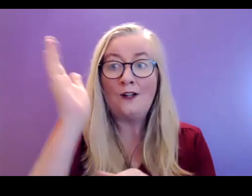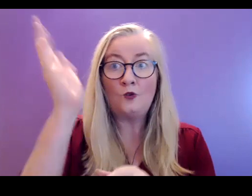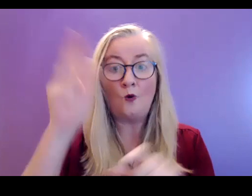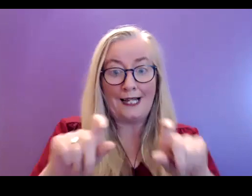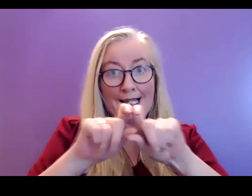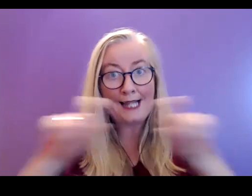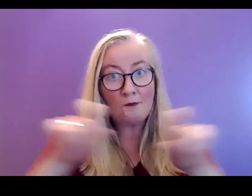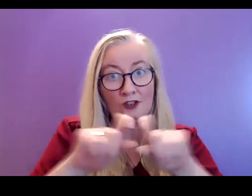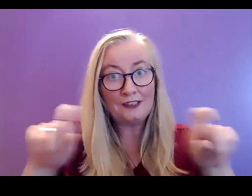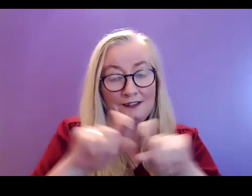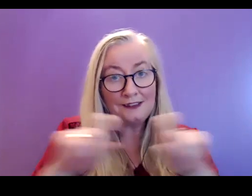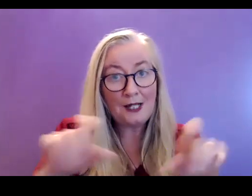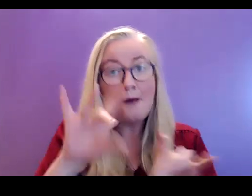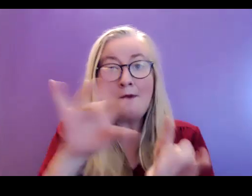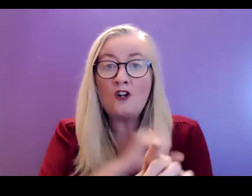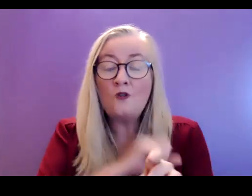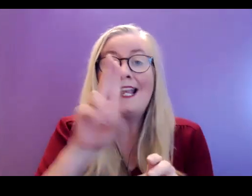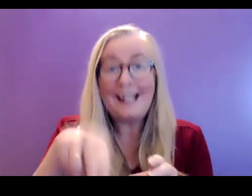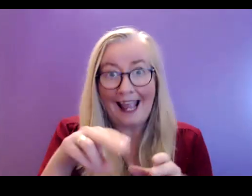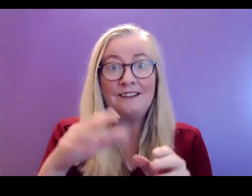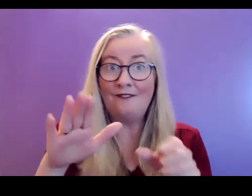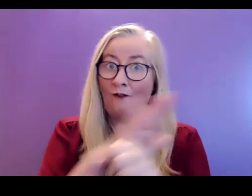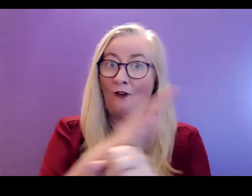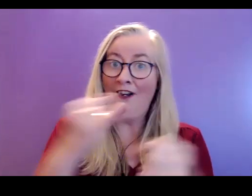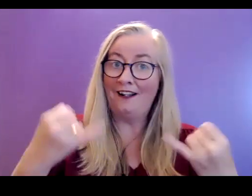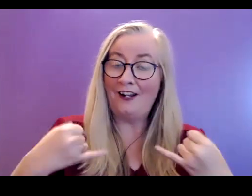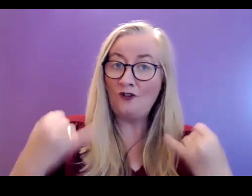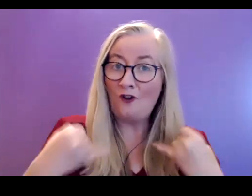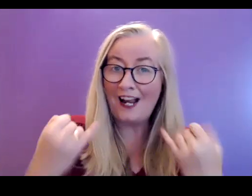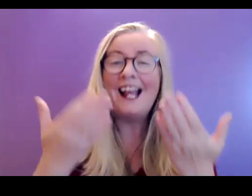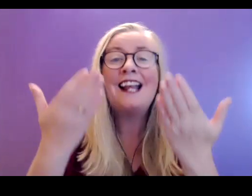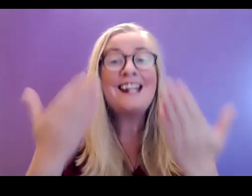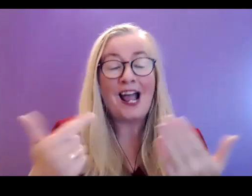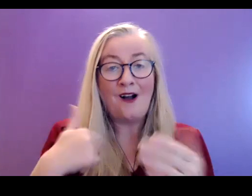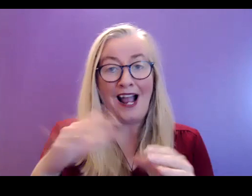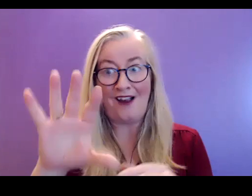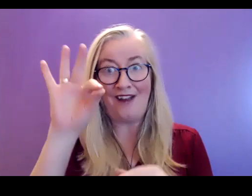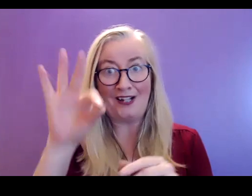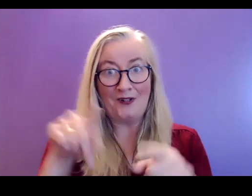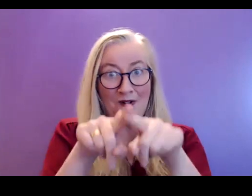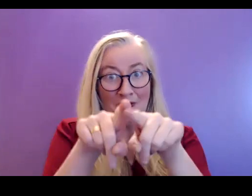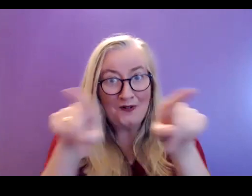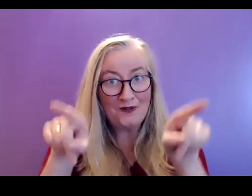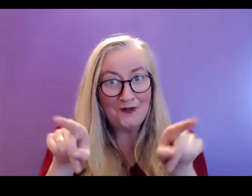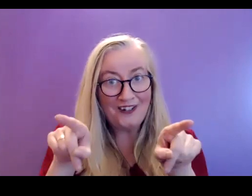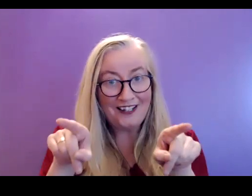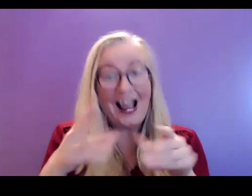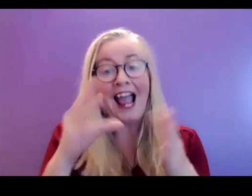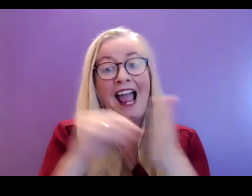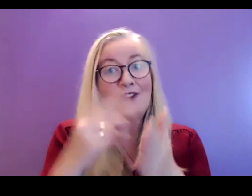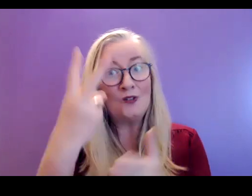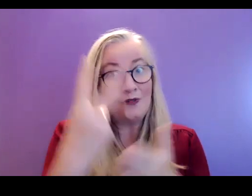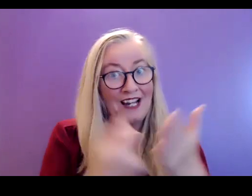in order that they could be fully enjoyed. So here's my invitation to you. We have two events